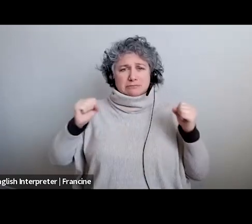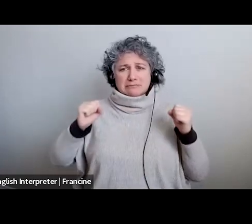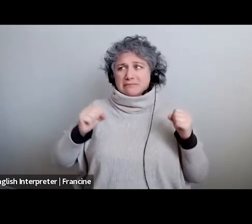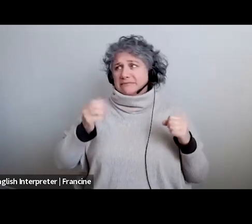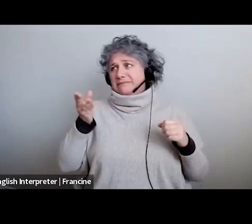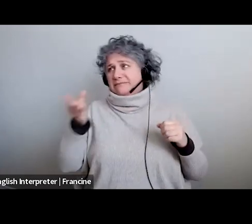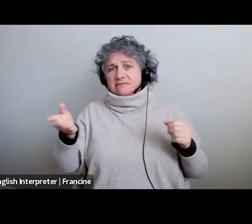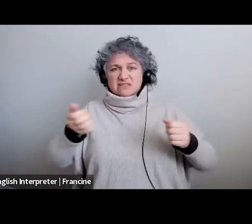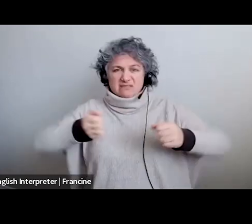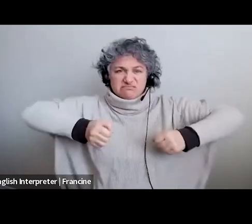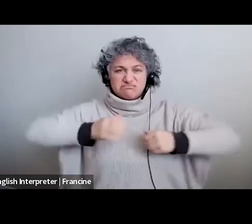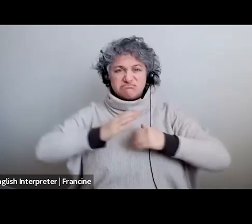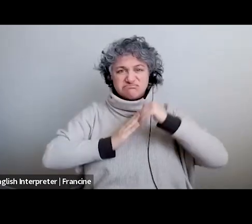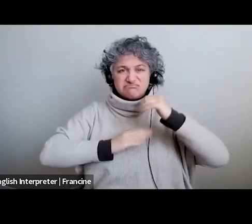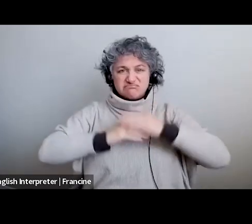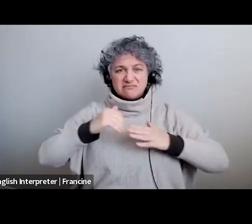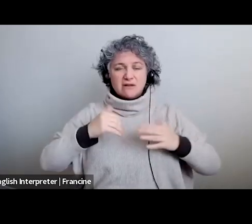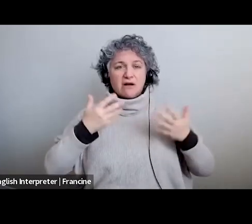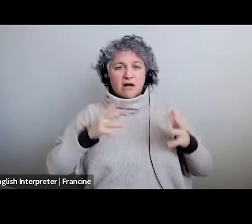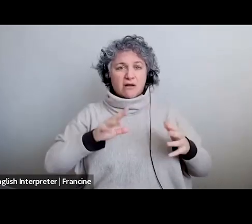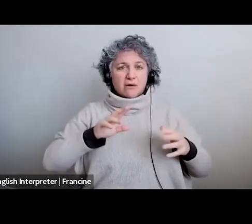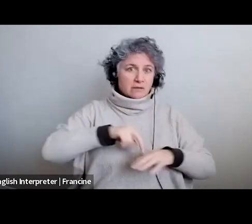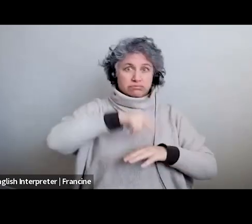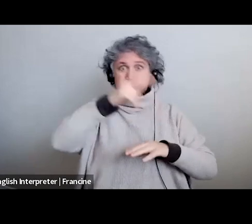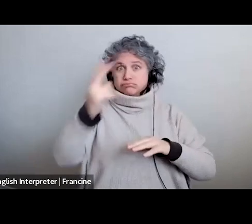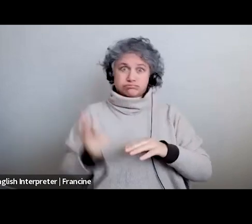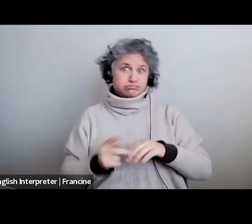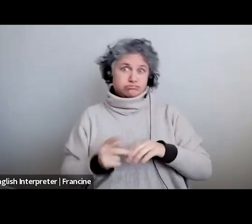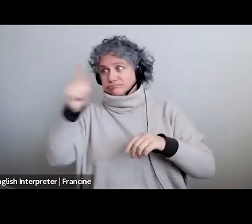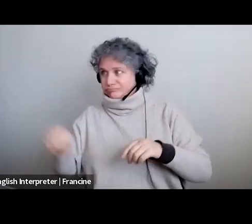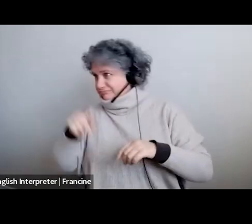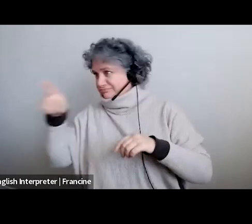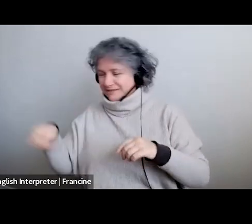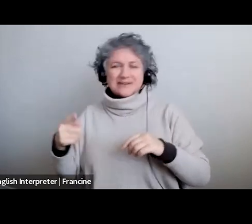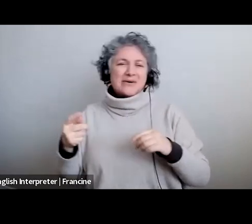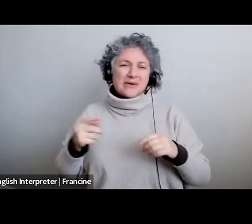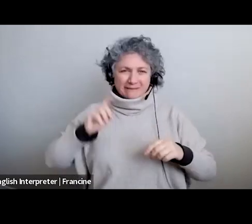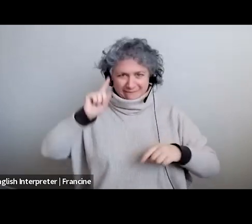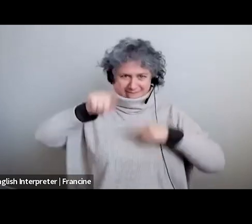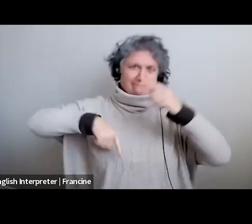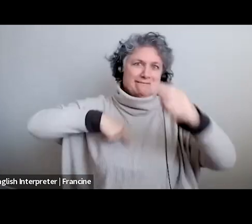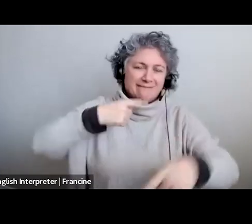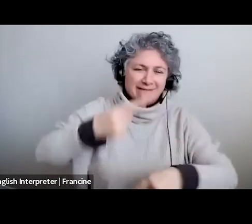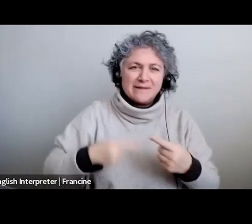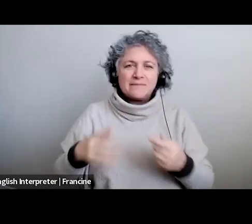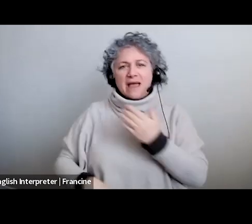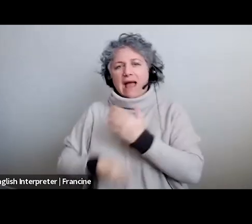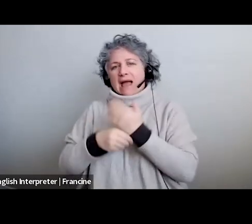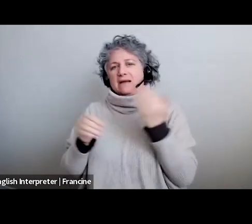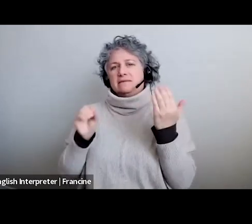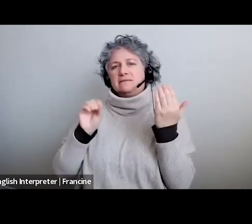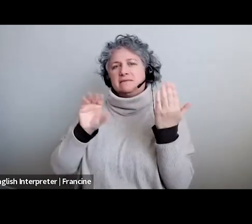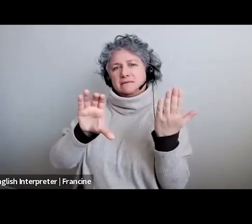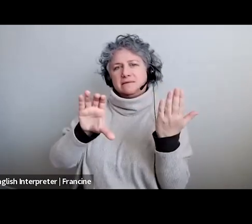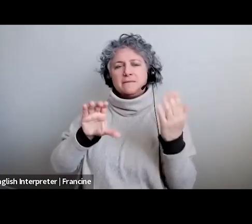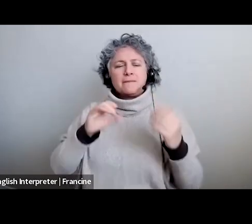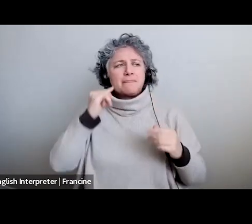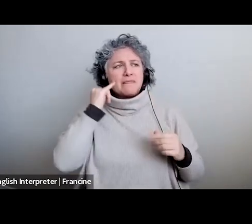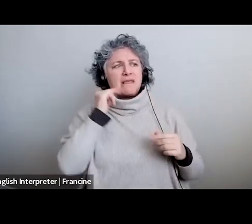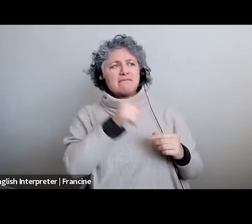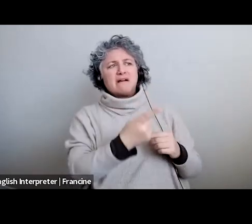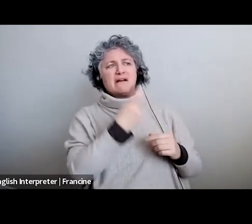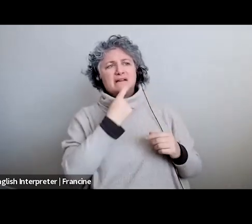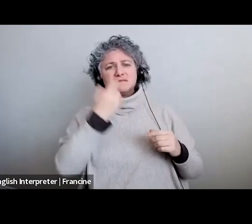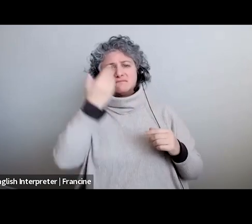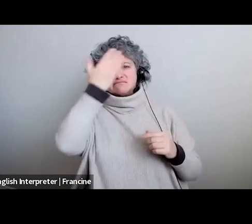you've done your series of back handsprings you know and you could attach that to the end if they're just asking for a clip of yourself